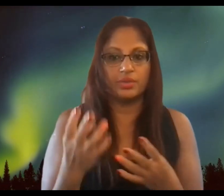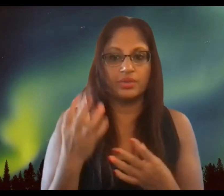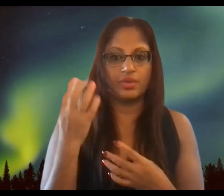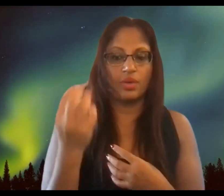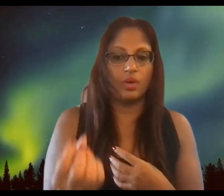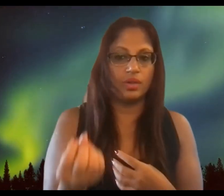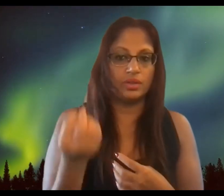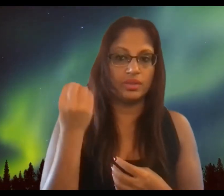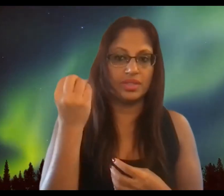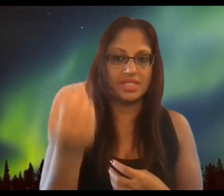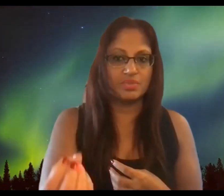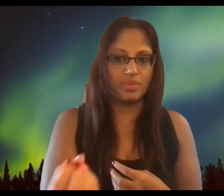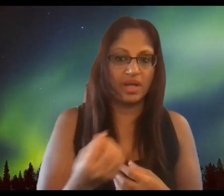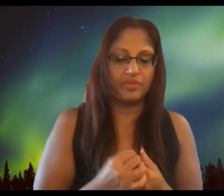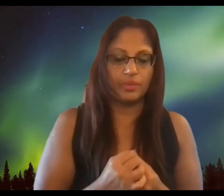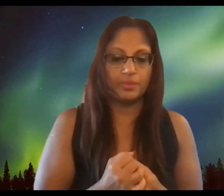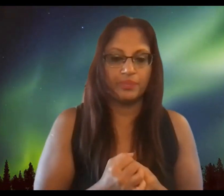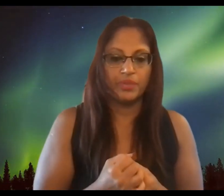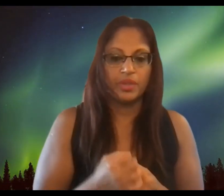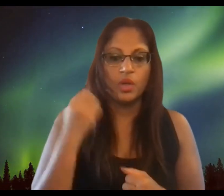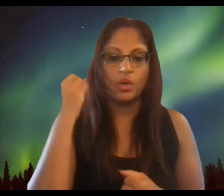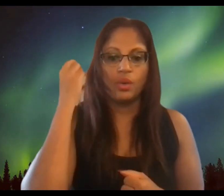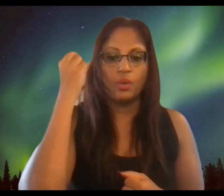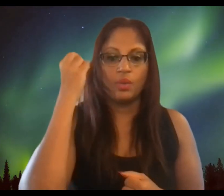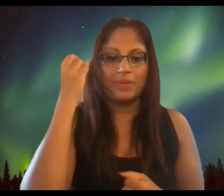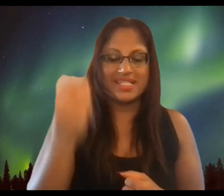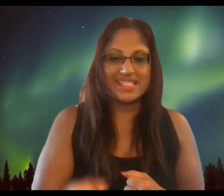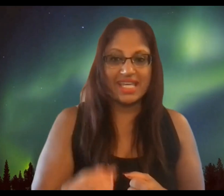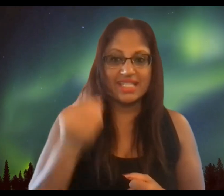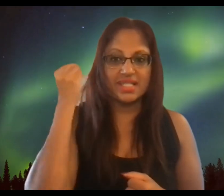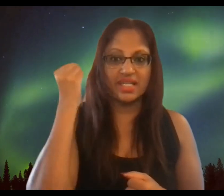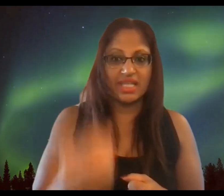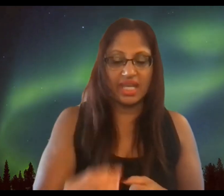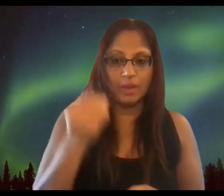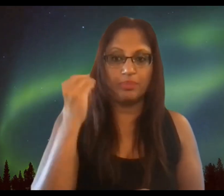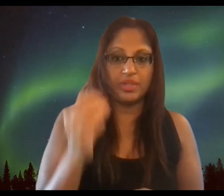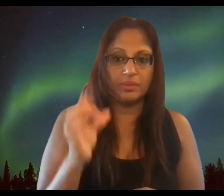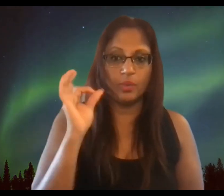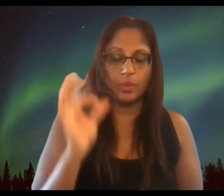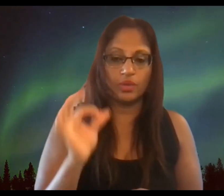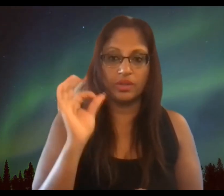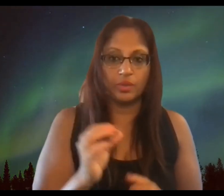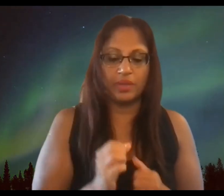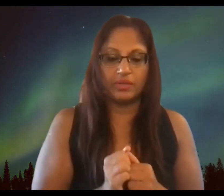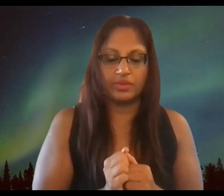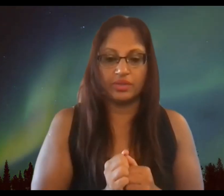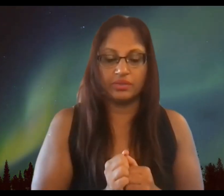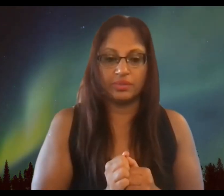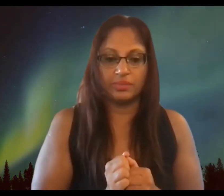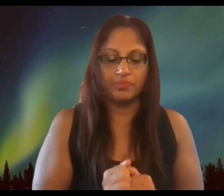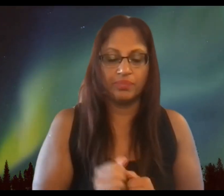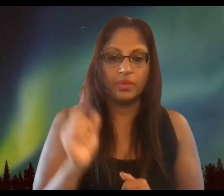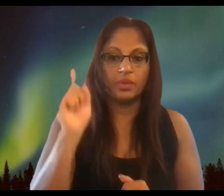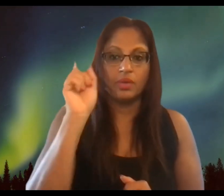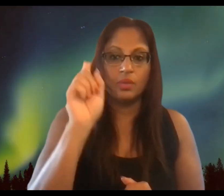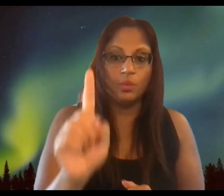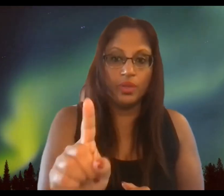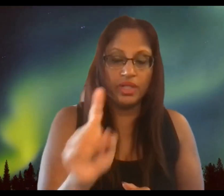creators on this platform i'm going to say this and i can't be more clear about this